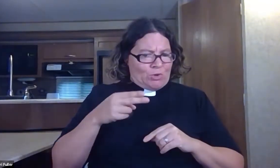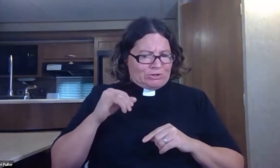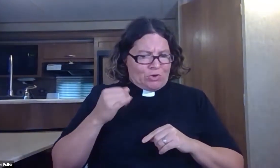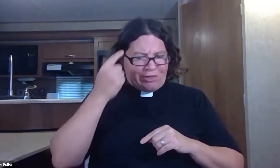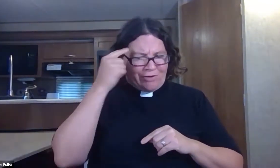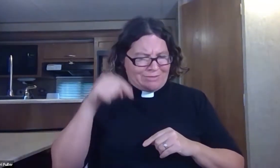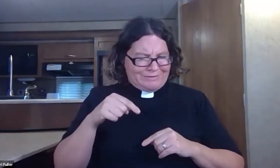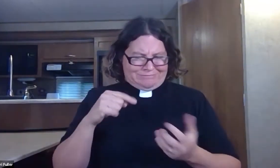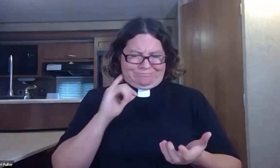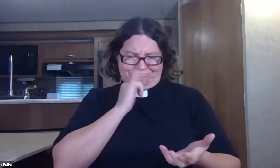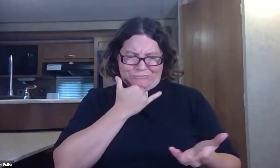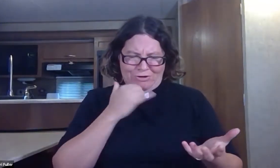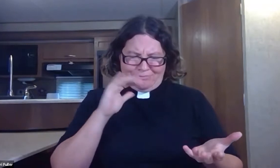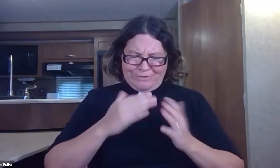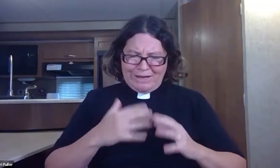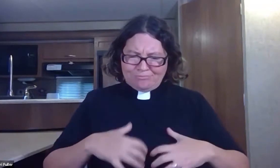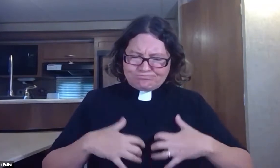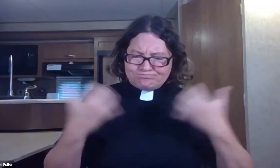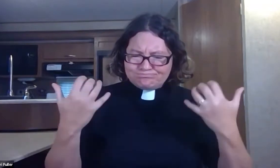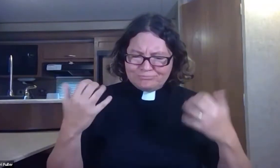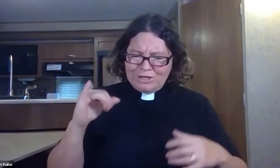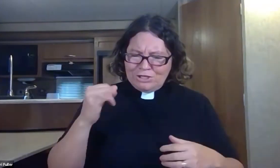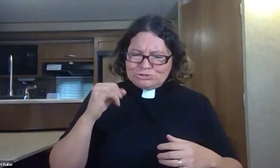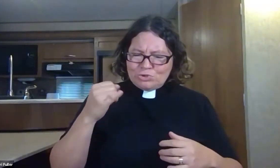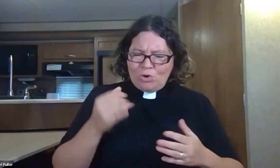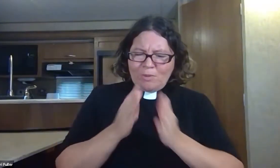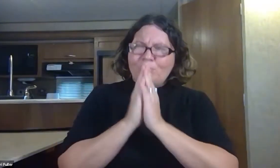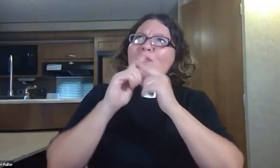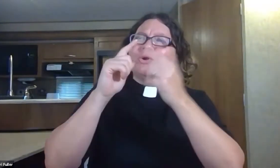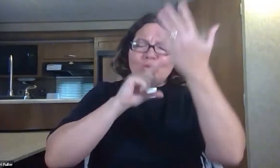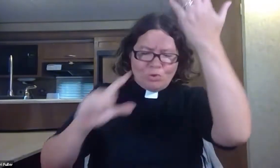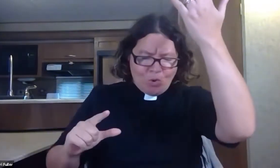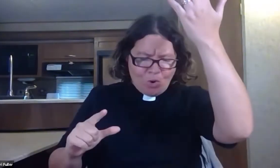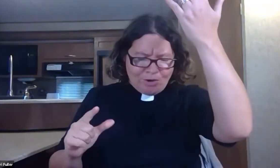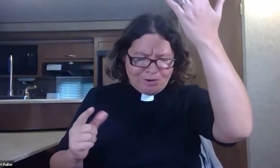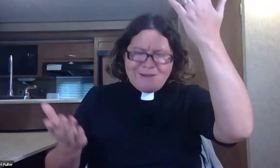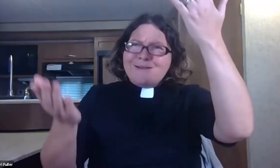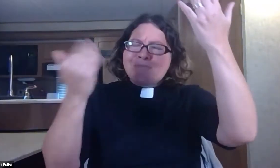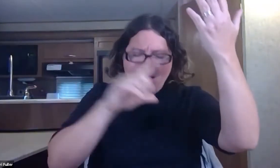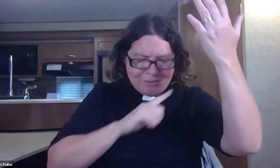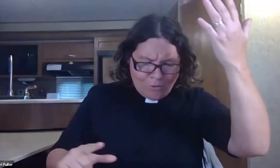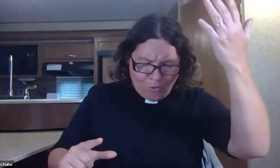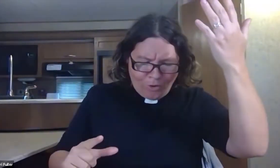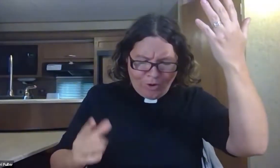But Jonah thought this was utterly wrong, and became angry. Jonah prayed to the Lord.